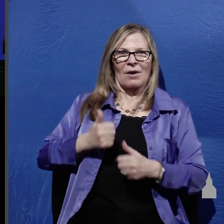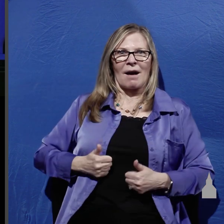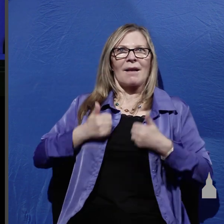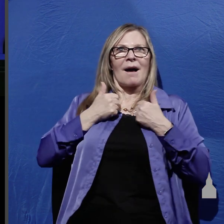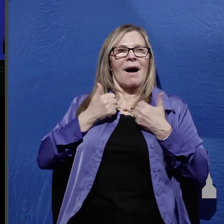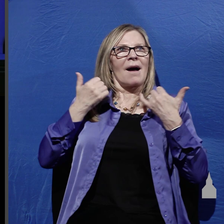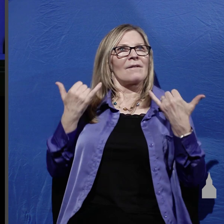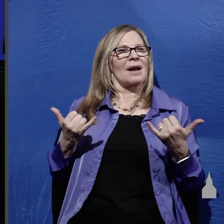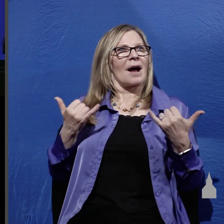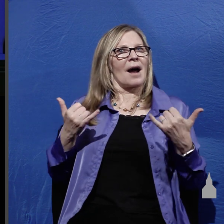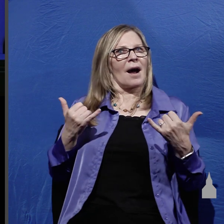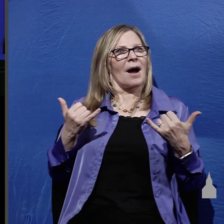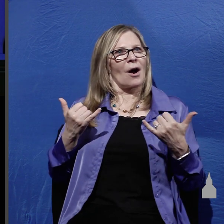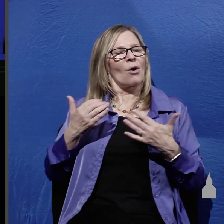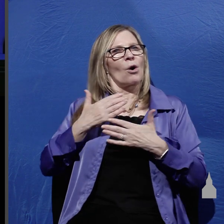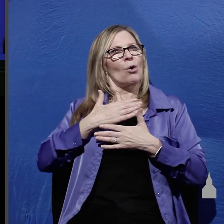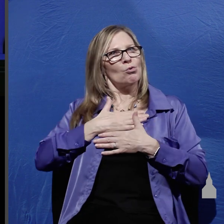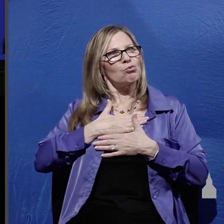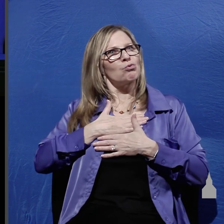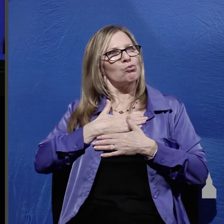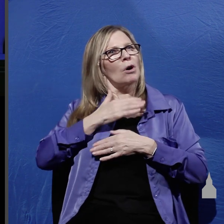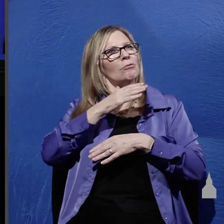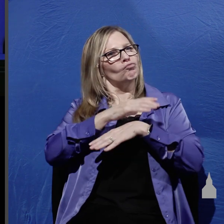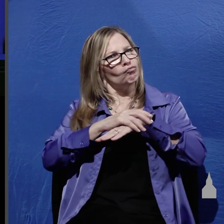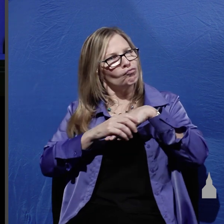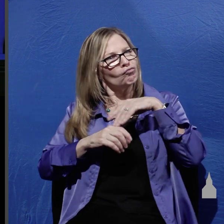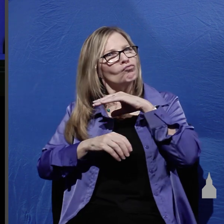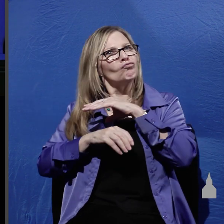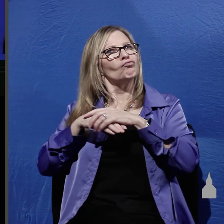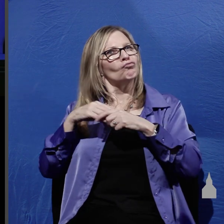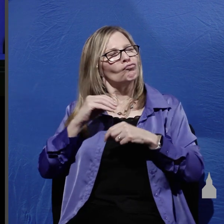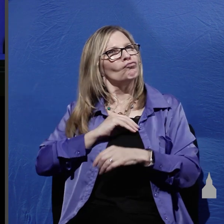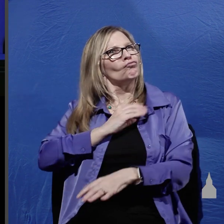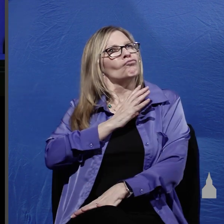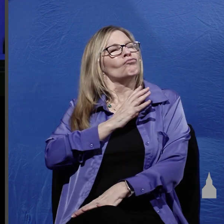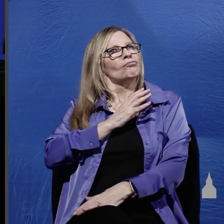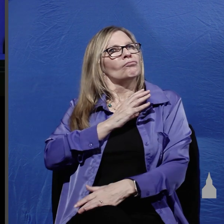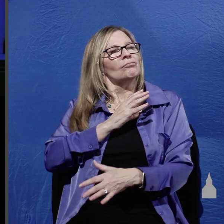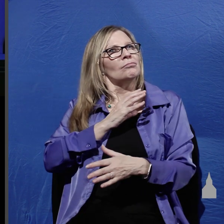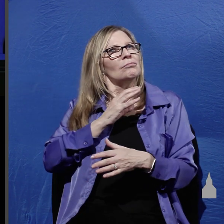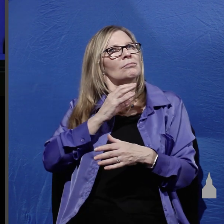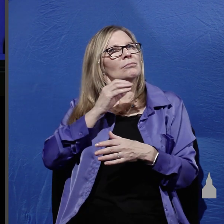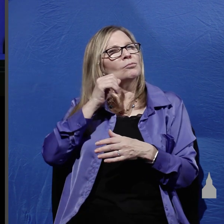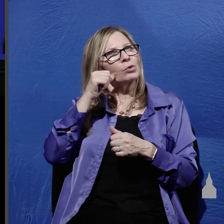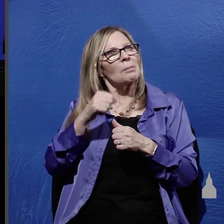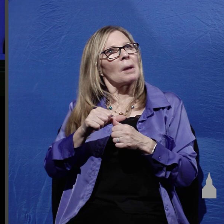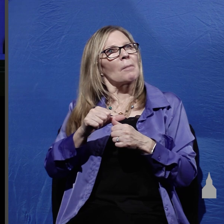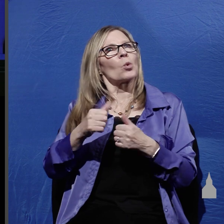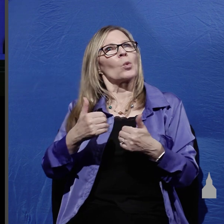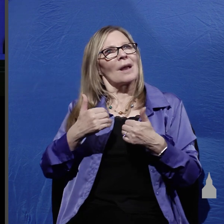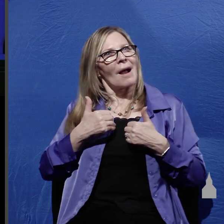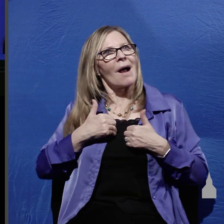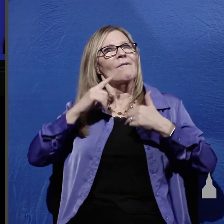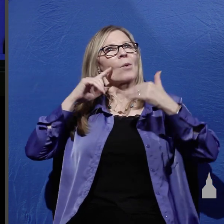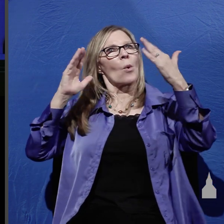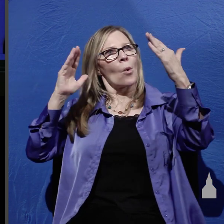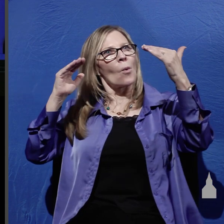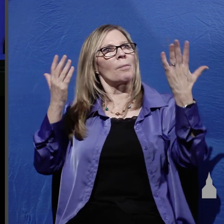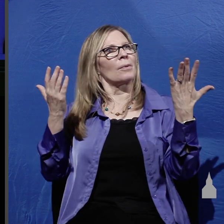it's reassuring it's comforting it reminds us that we have hope because someday we